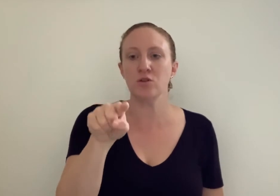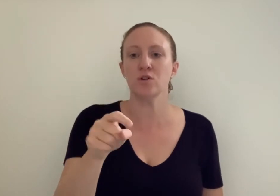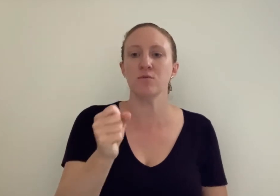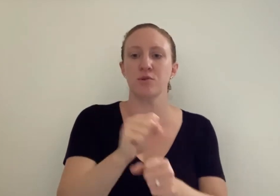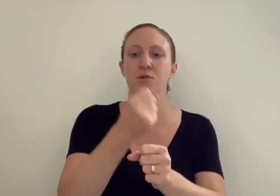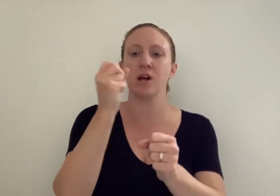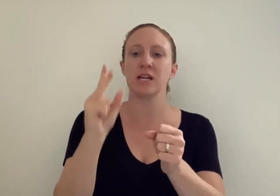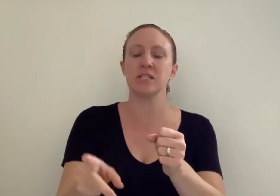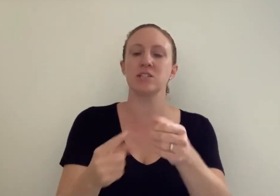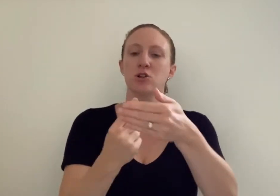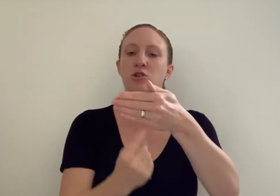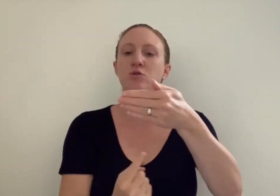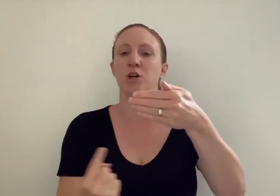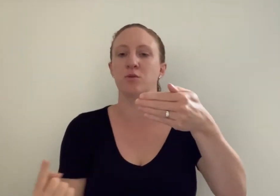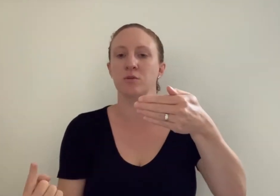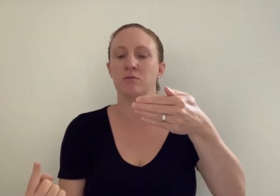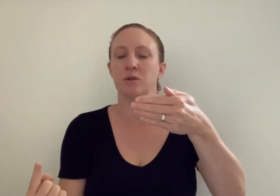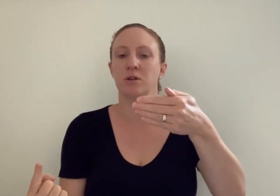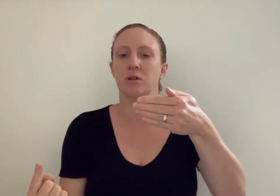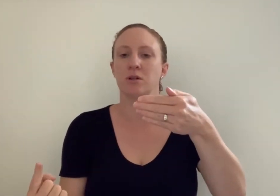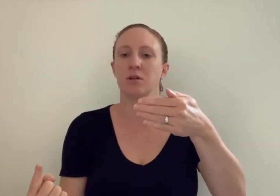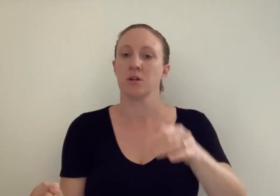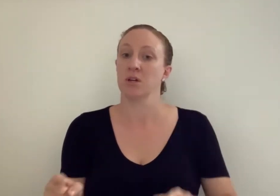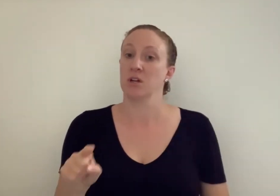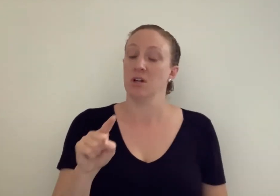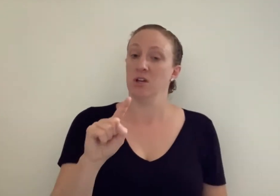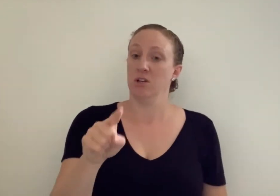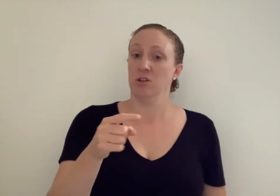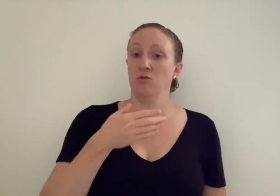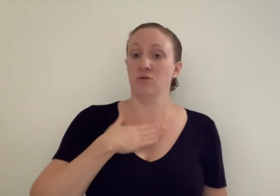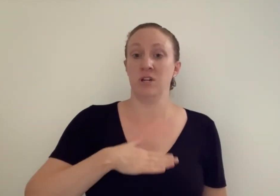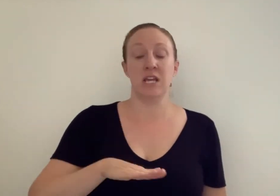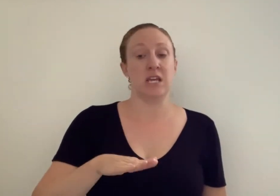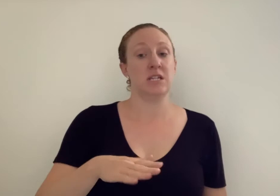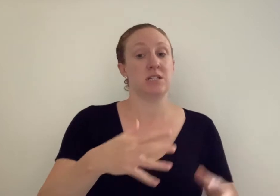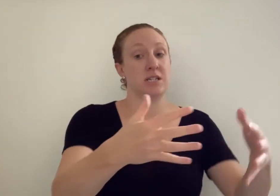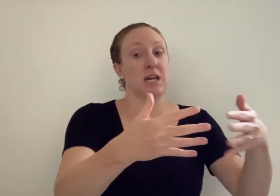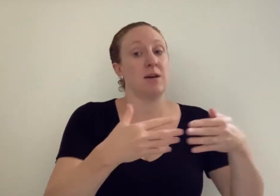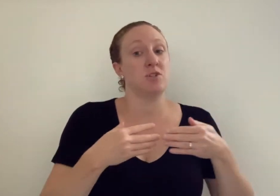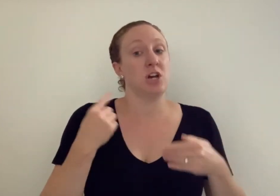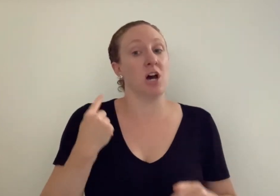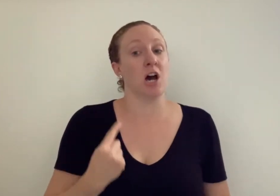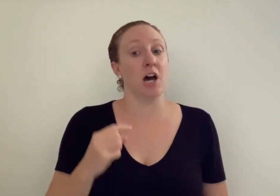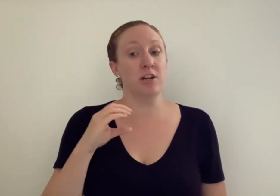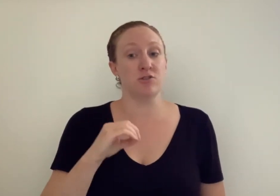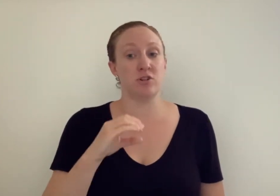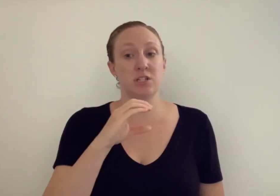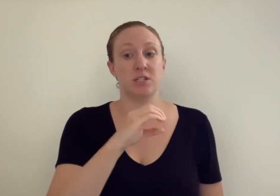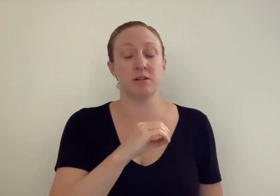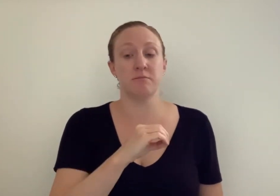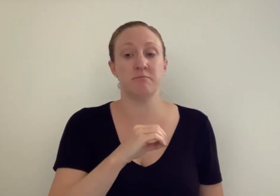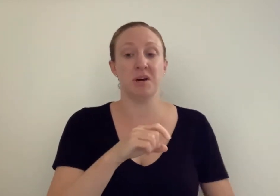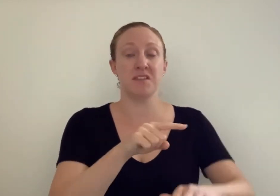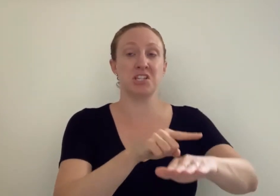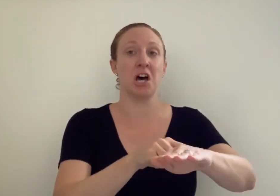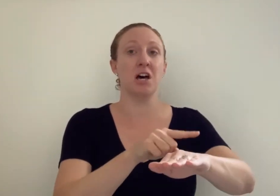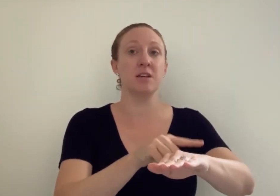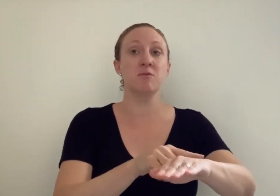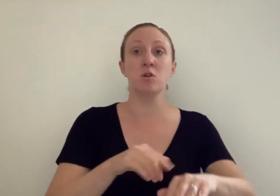you can practice on your own. You'll need to capture hundreds by the time you are